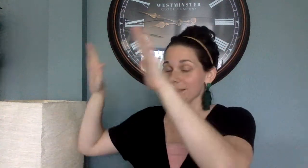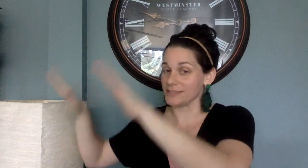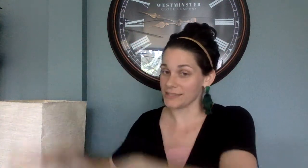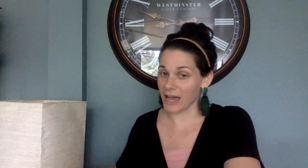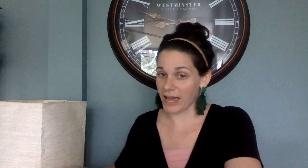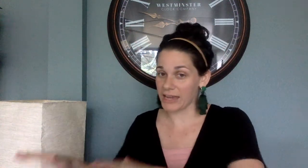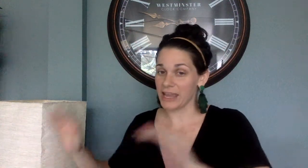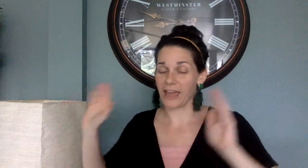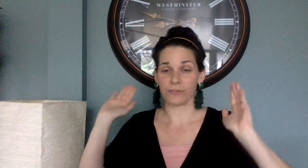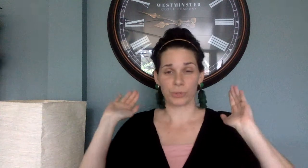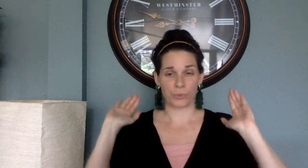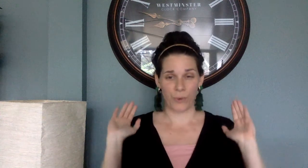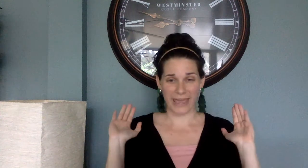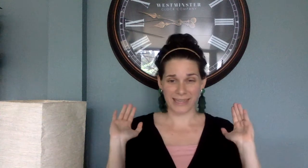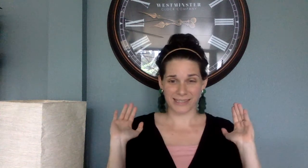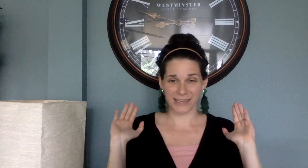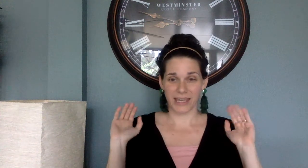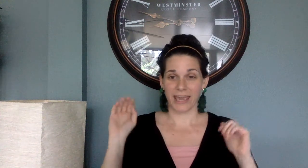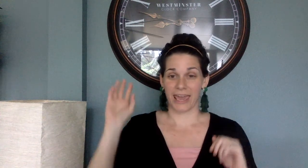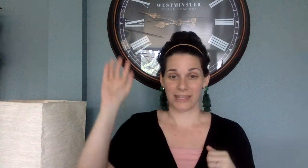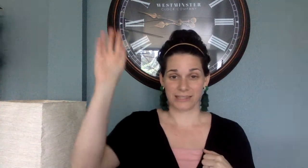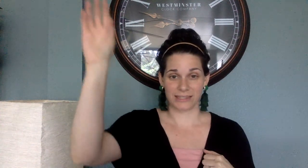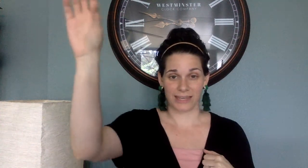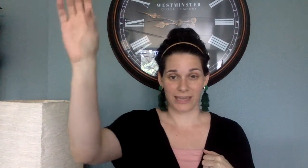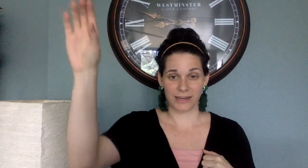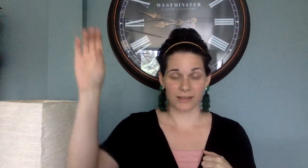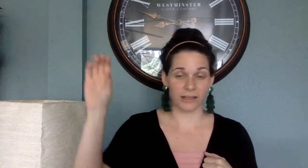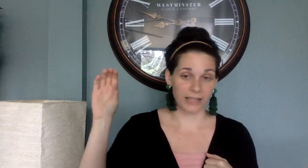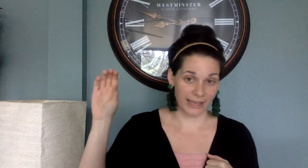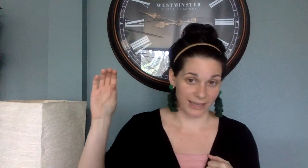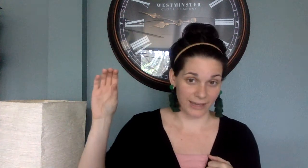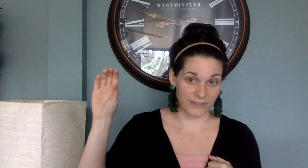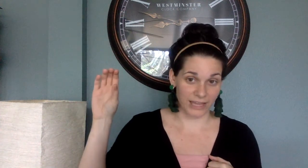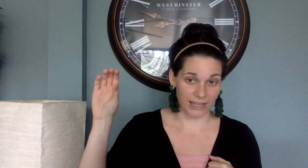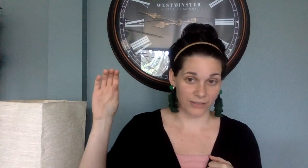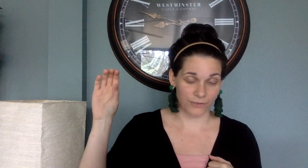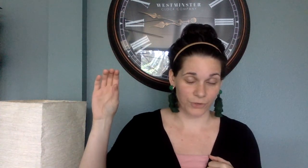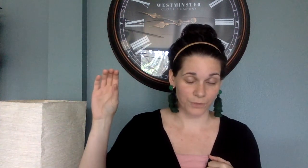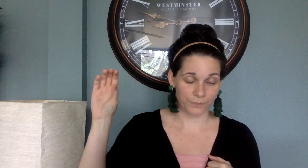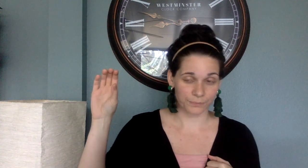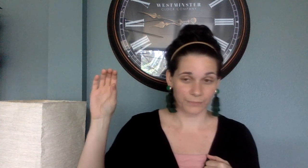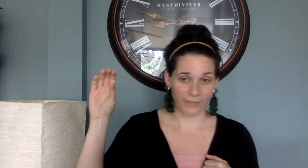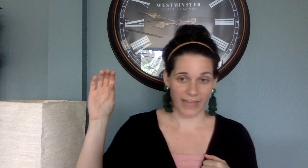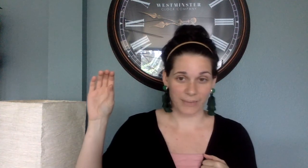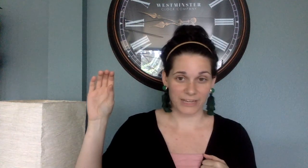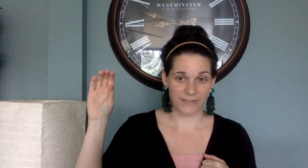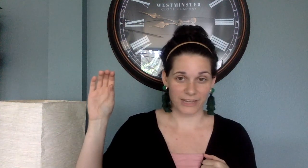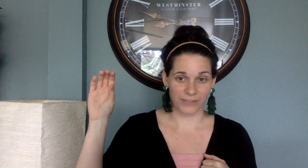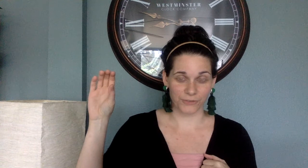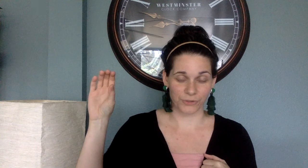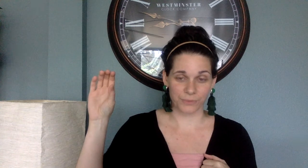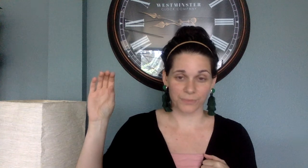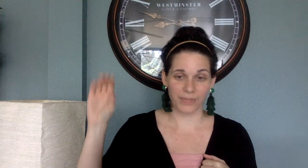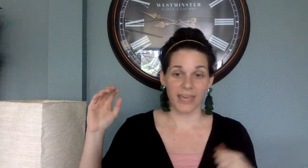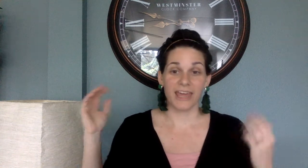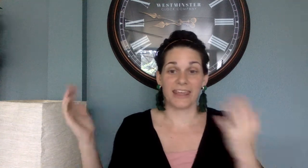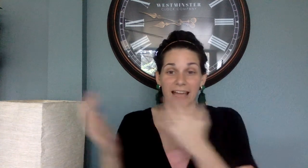aside every weight and sin, like Eve taking the fruit, Adam and Eve eating the fruit, that